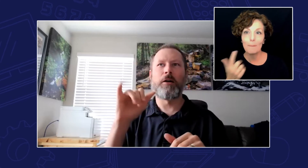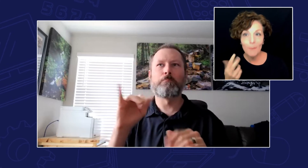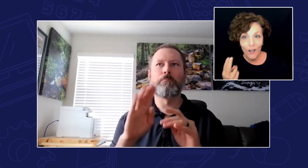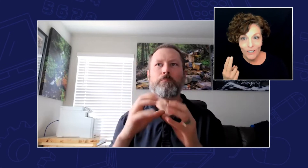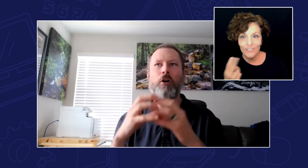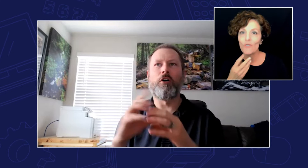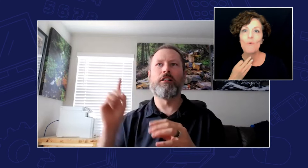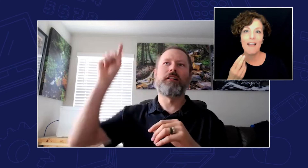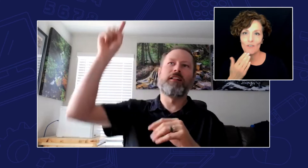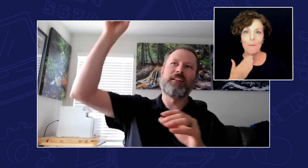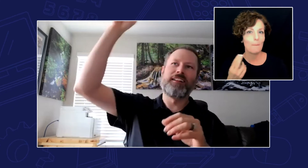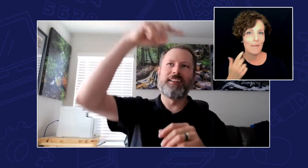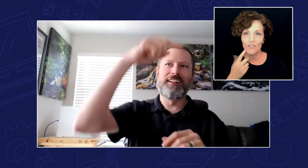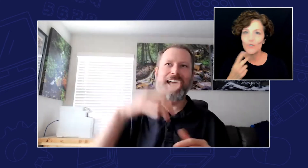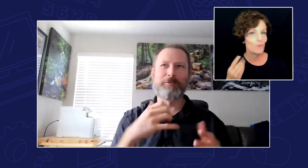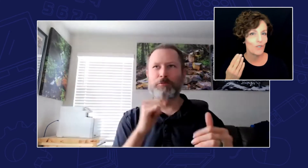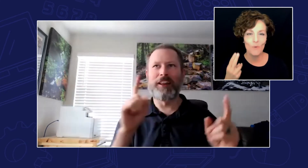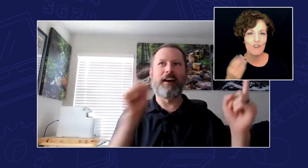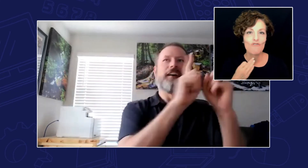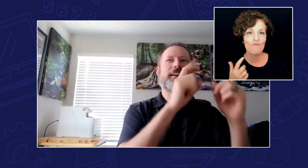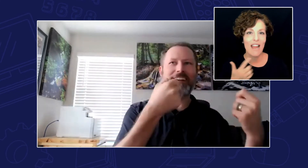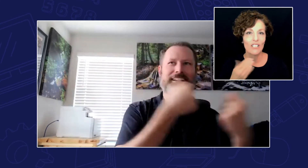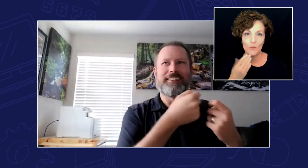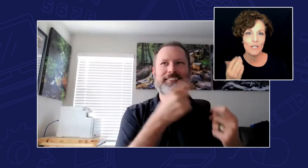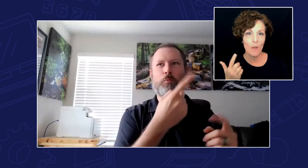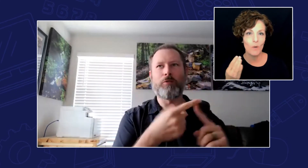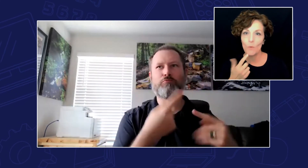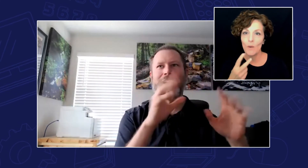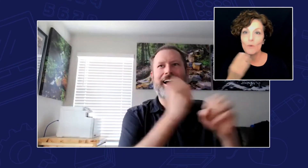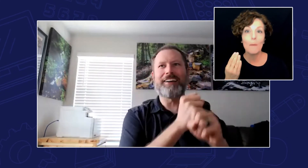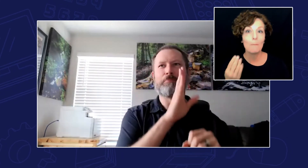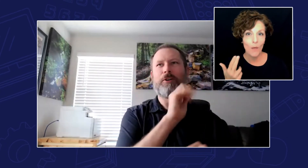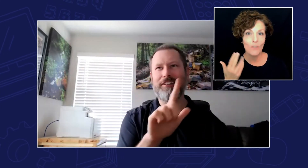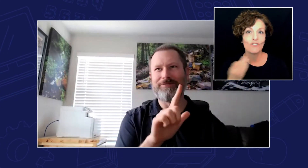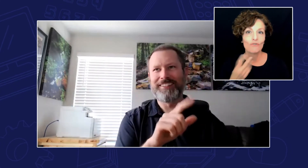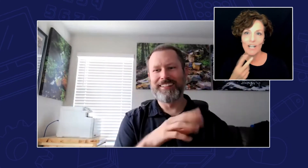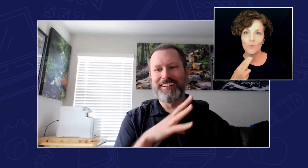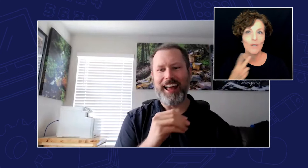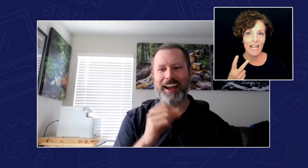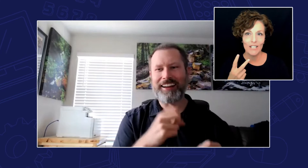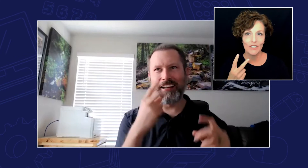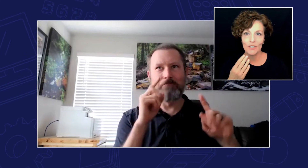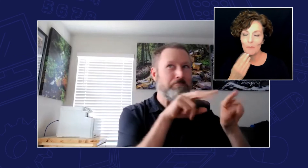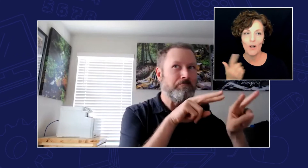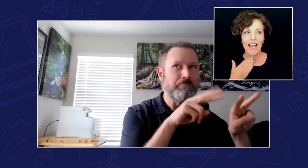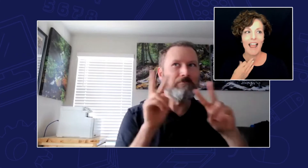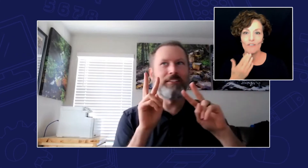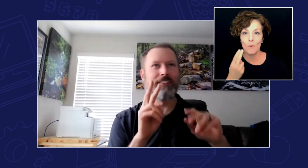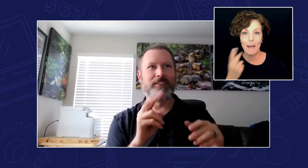fly balls you have to make sure you don't crash into someone when you're both trying to catch the ball I'd have to keep my eyes